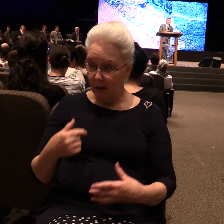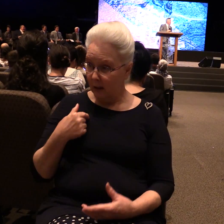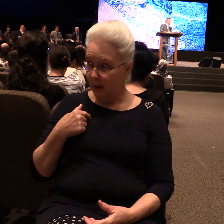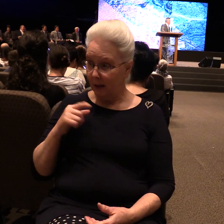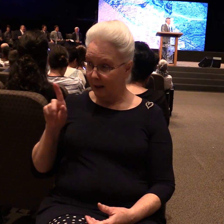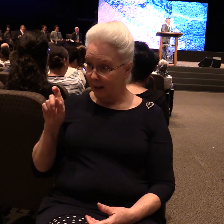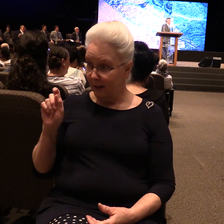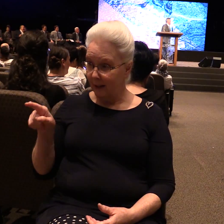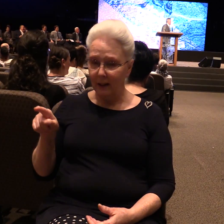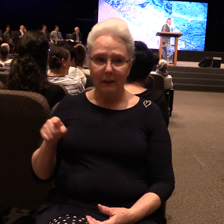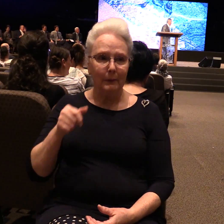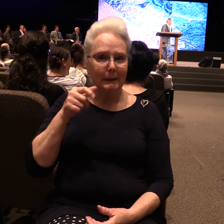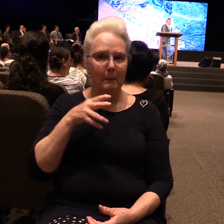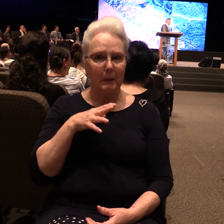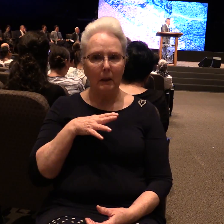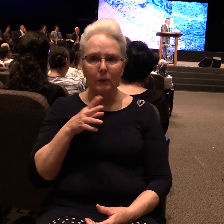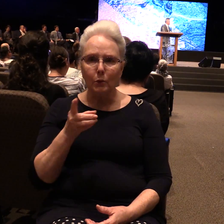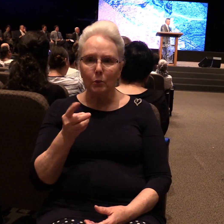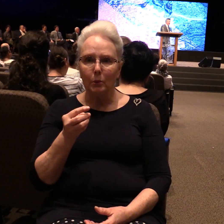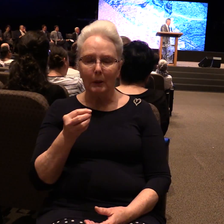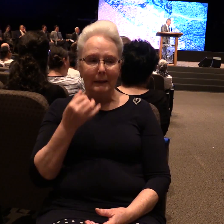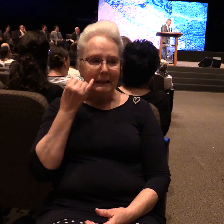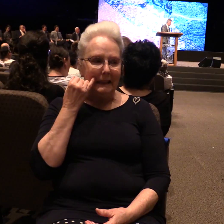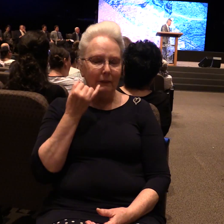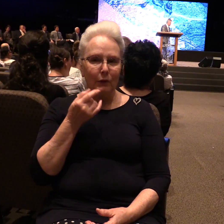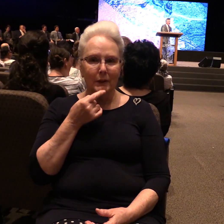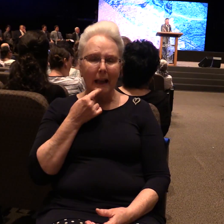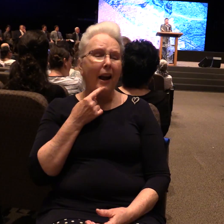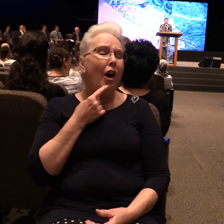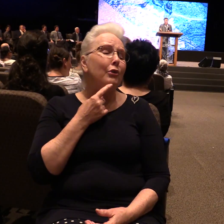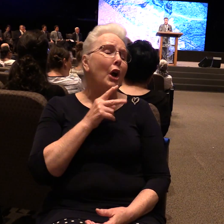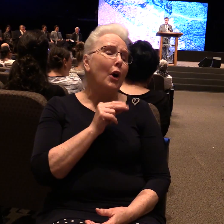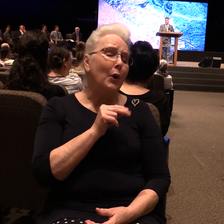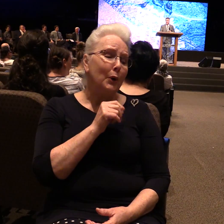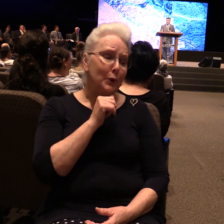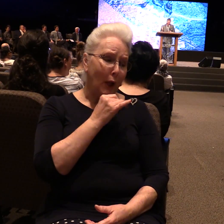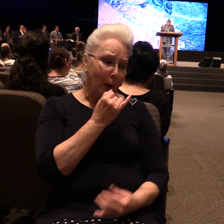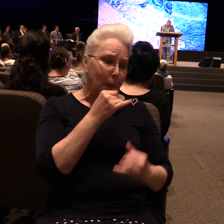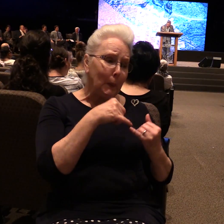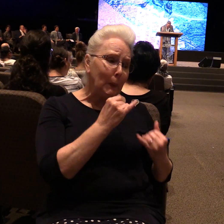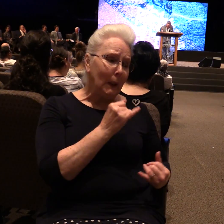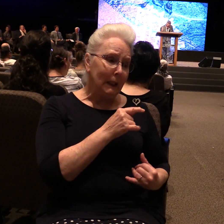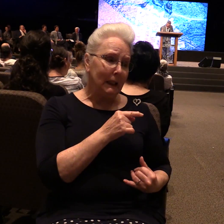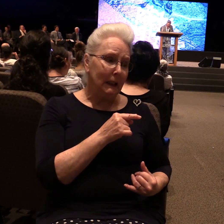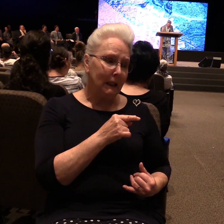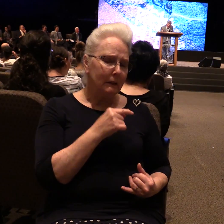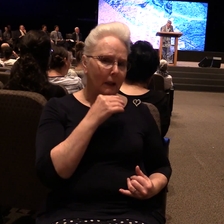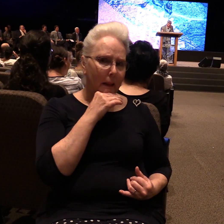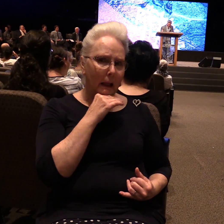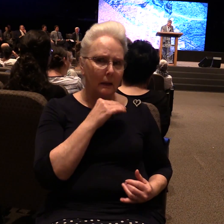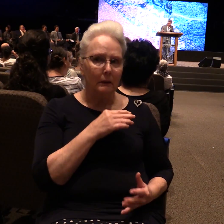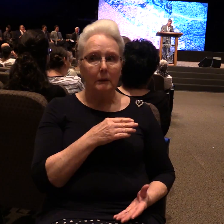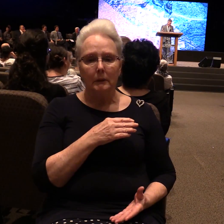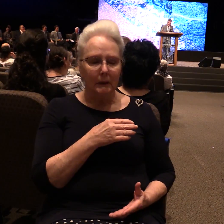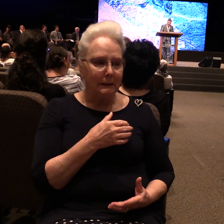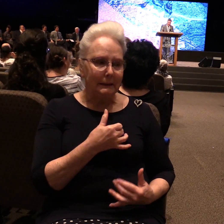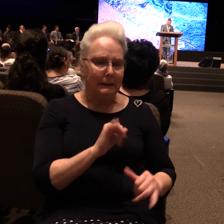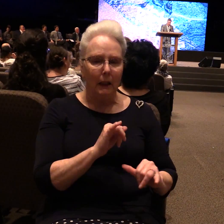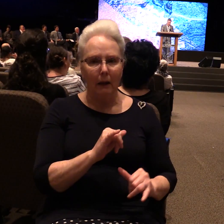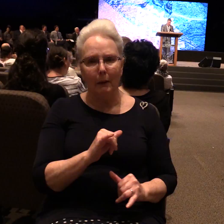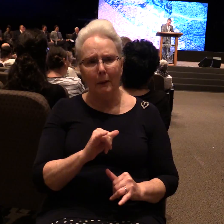I mean, what do you do? If you tell the truth, you're in trouble. If you're lying, you're trouble. What do you do? There is no wind there for the men.